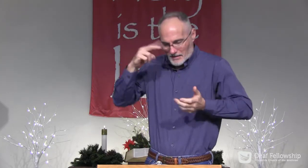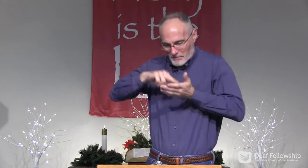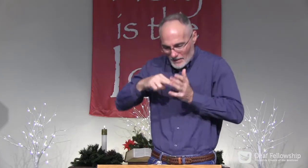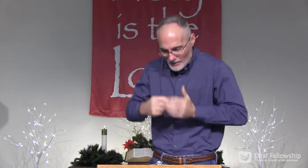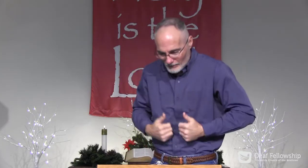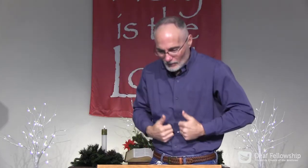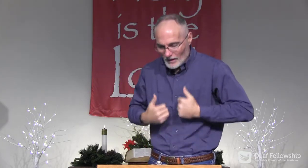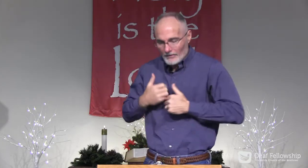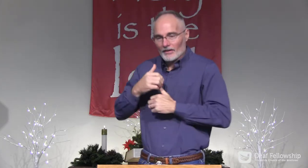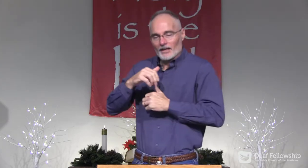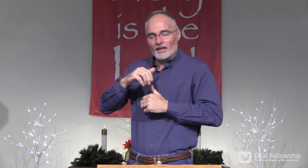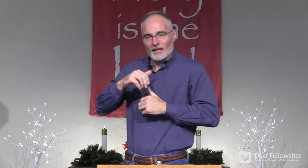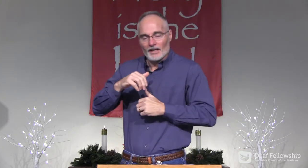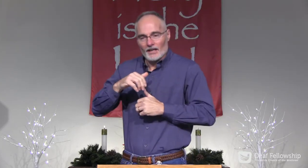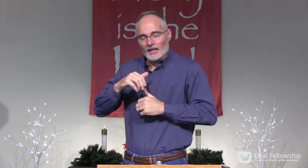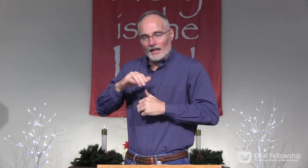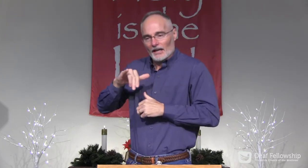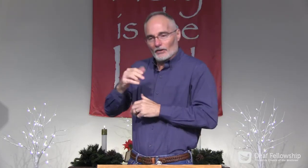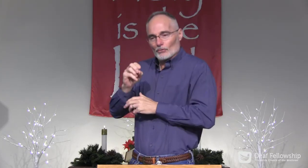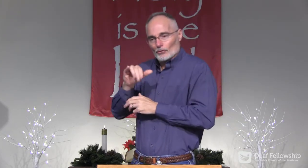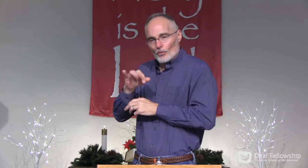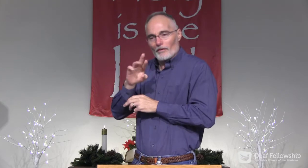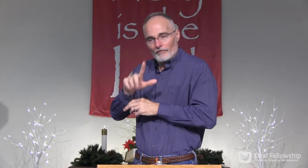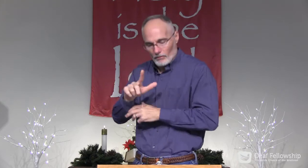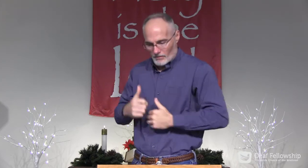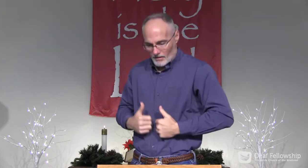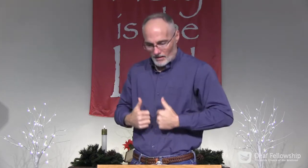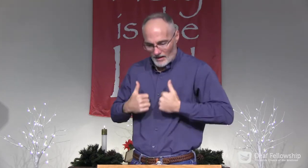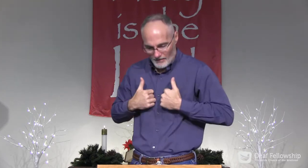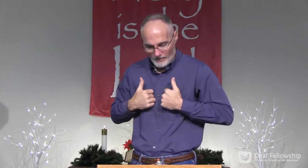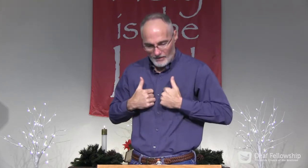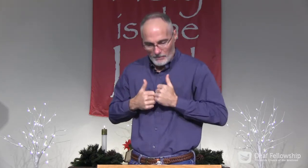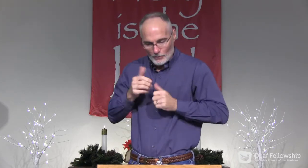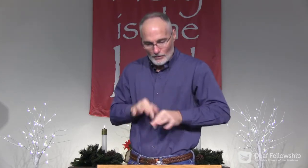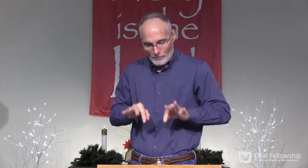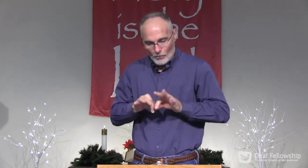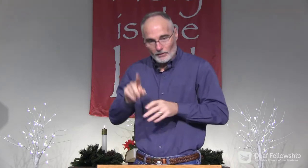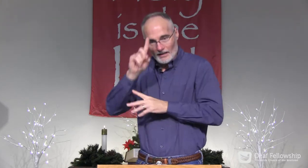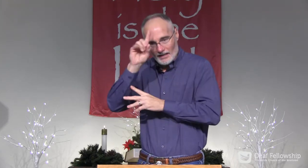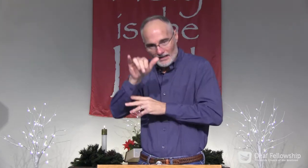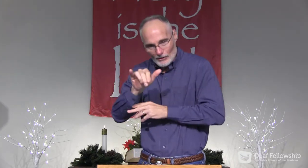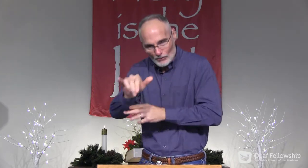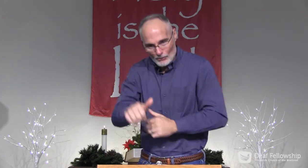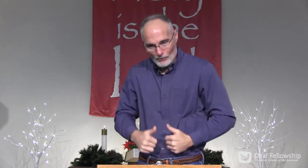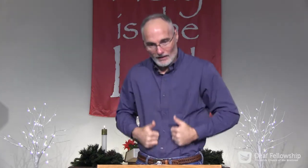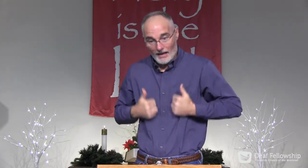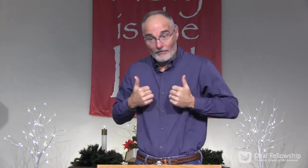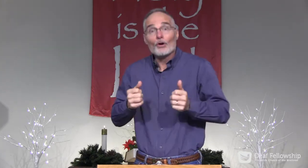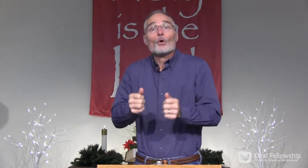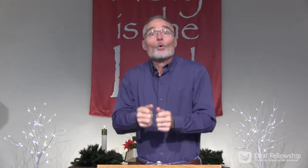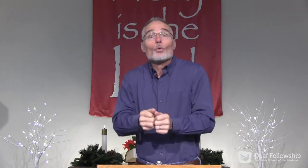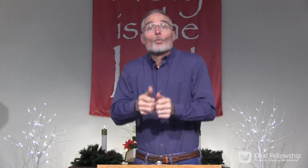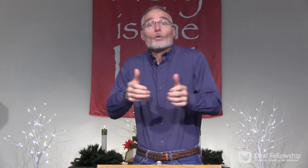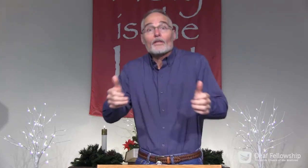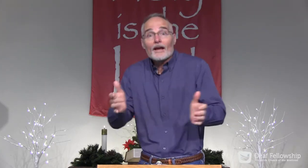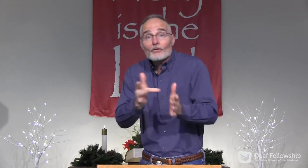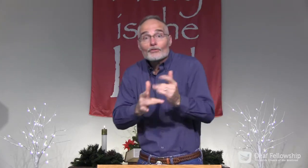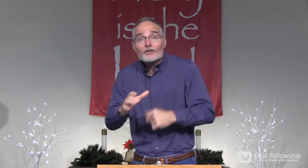A fulfilled life, a meaningful life, a joyful life, and most importantly, an eternal life